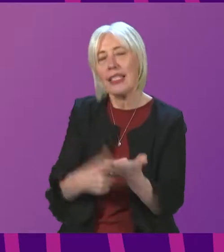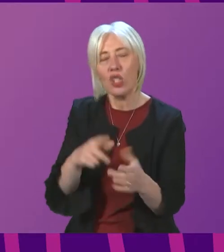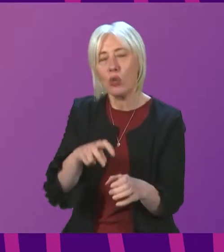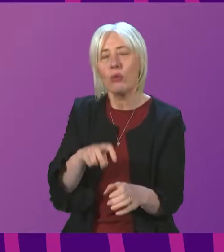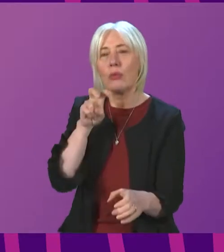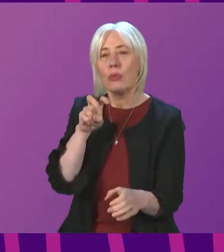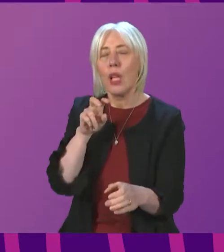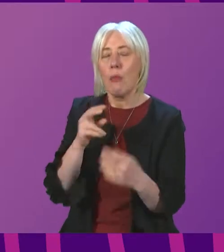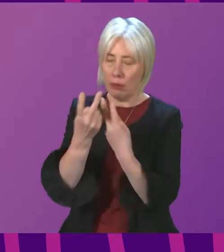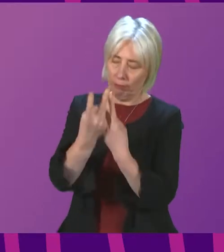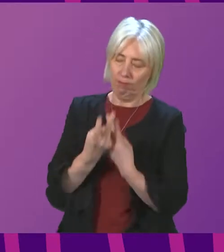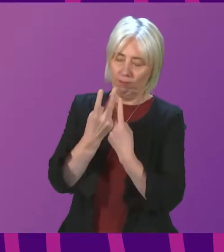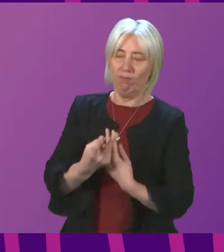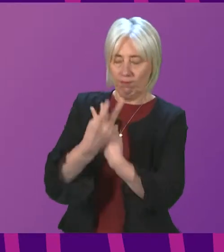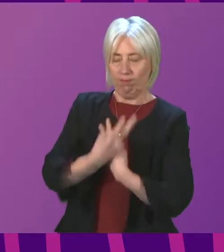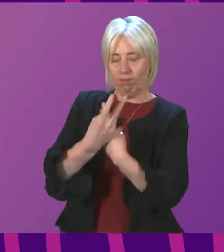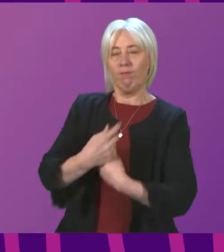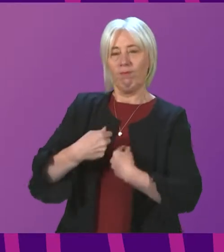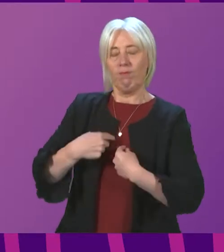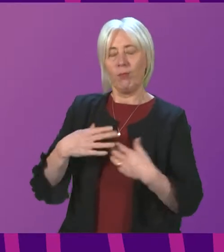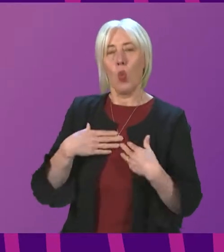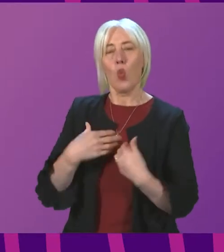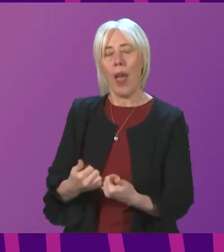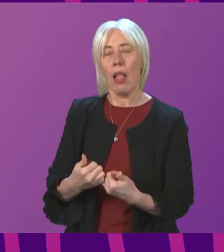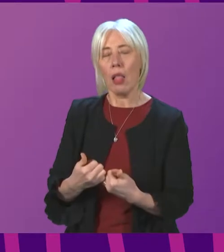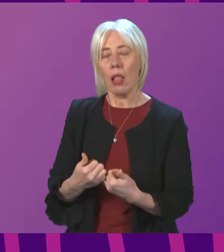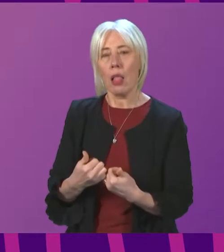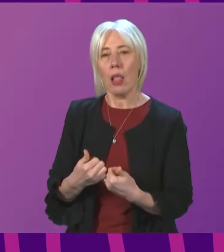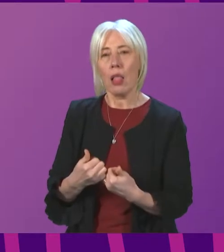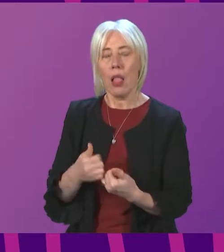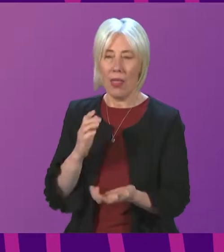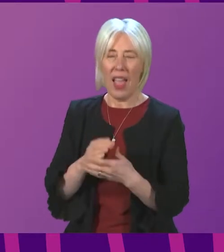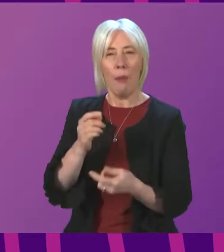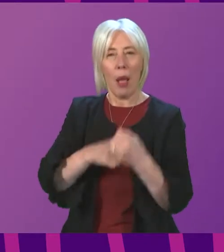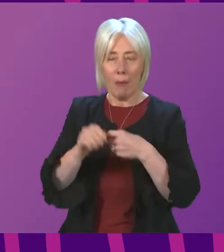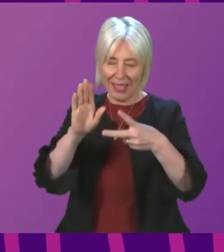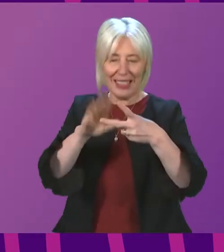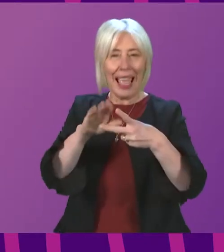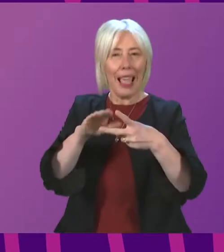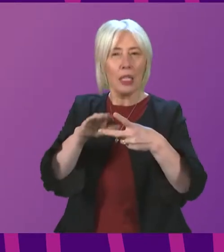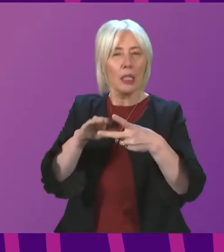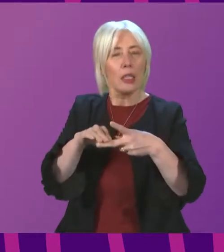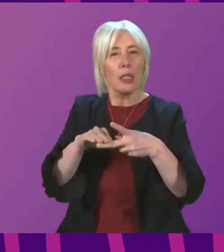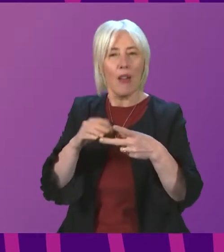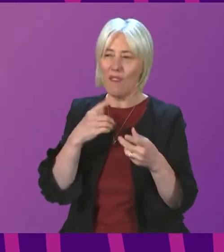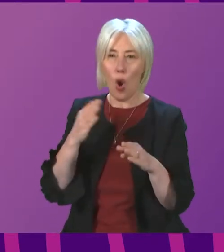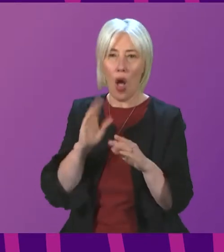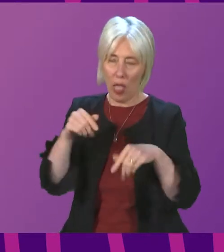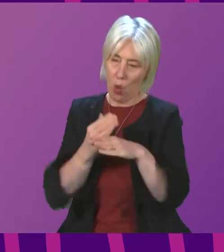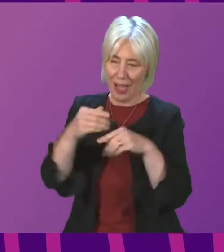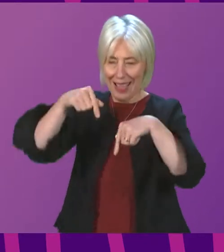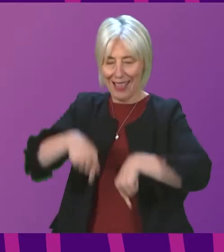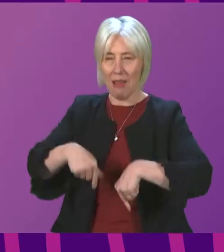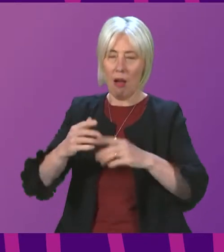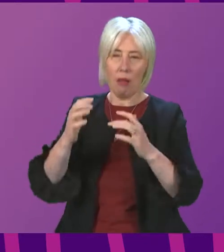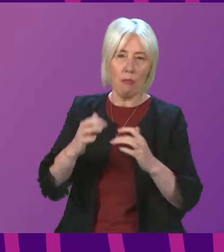self-care and staying well are all too often things that play second fiddle to the work we do in this place and in the halls